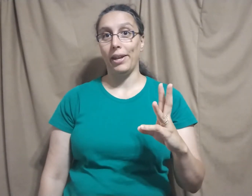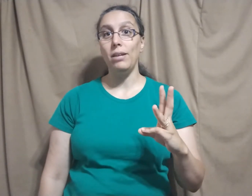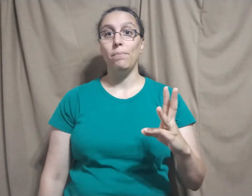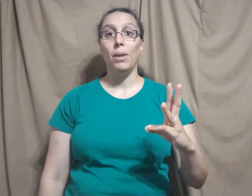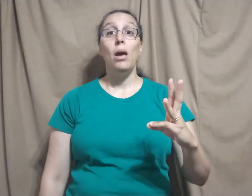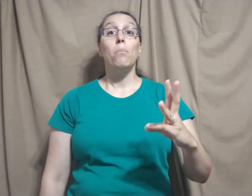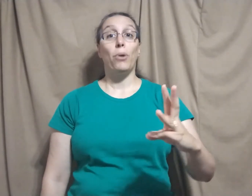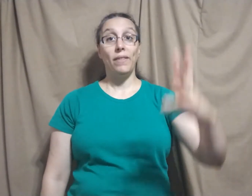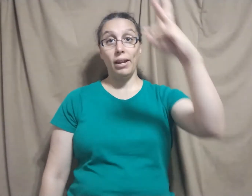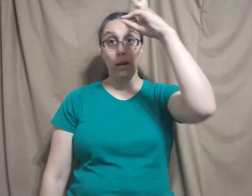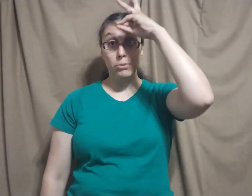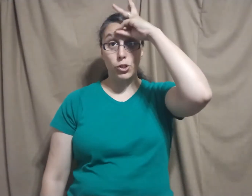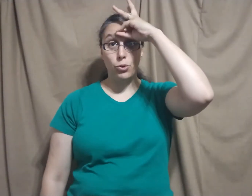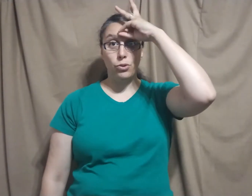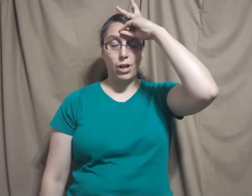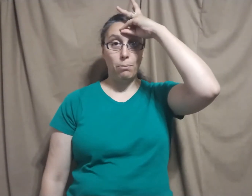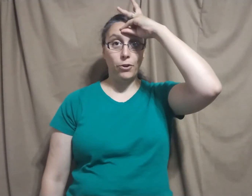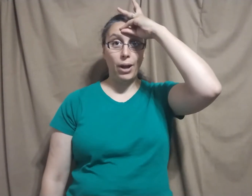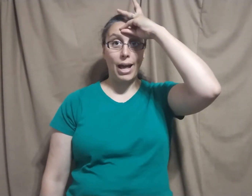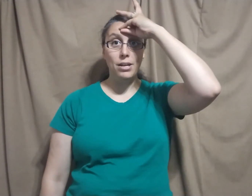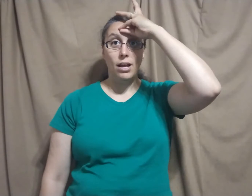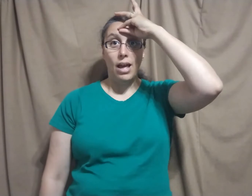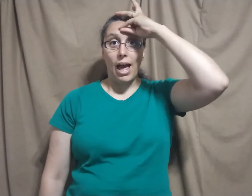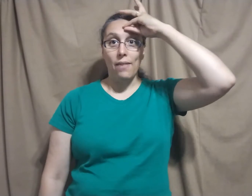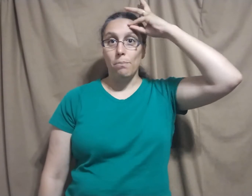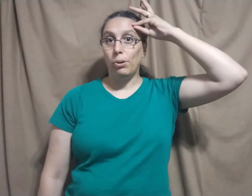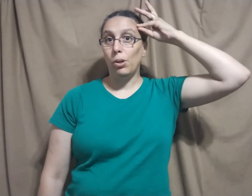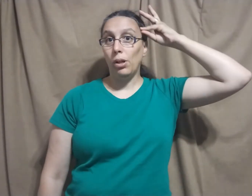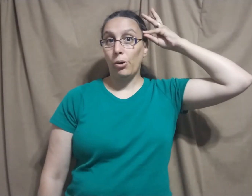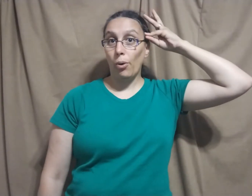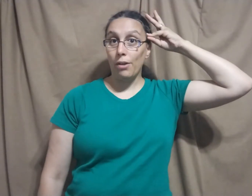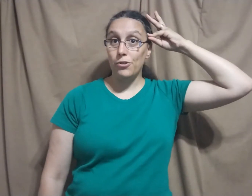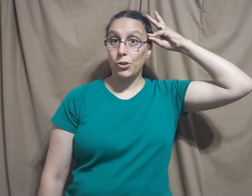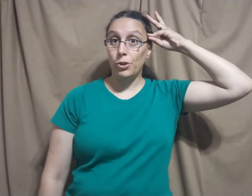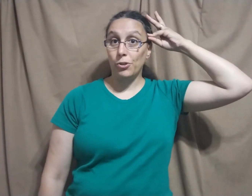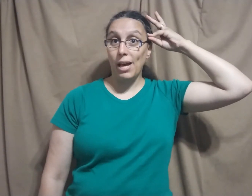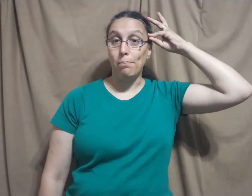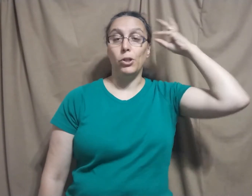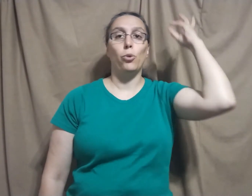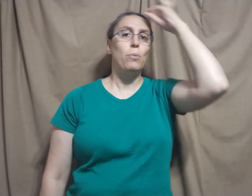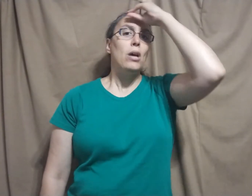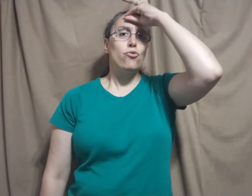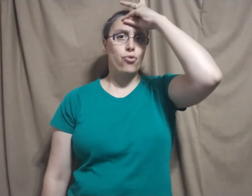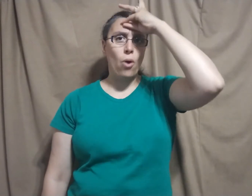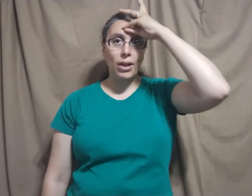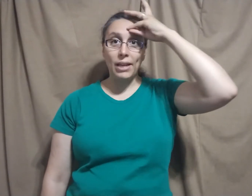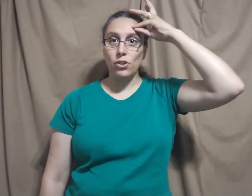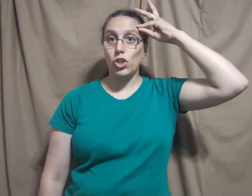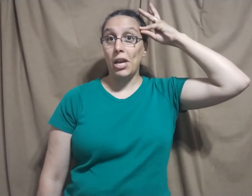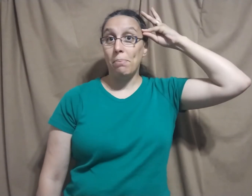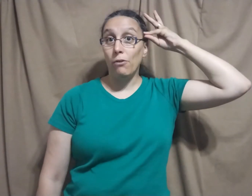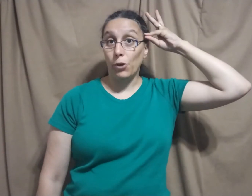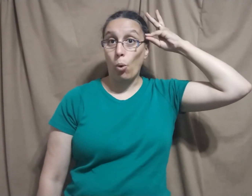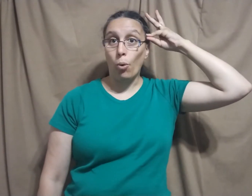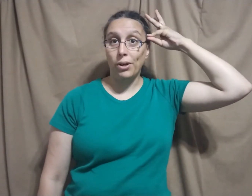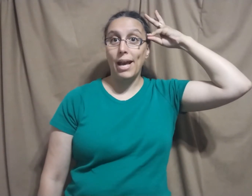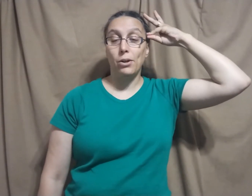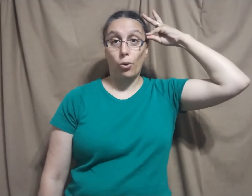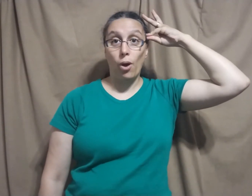it. Bring that up to the top of your head, and then pull across to your temple. You're drawing the shape of the coronet across